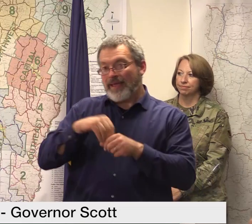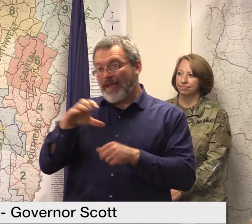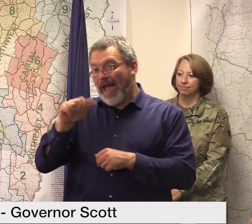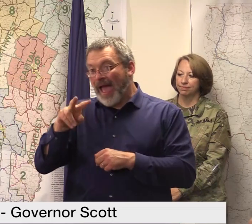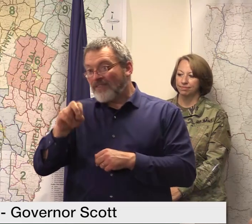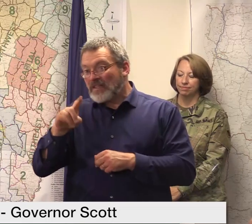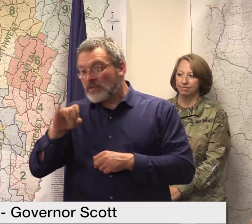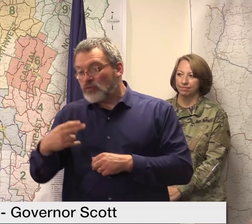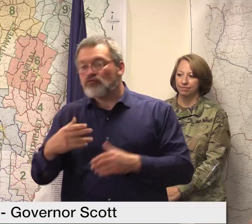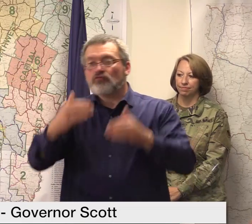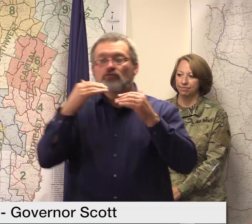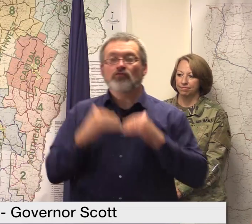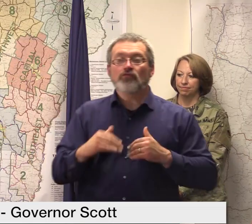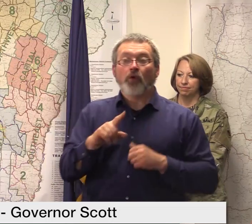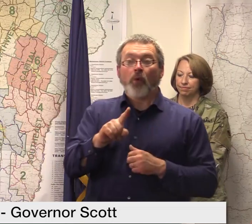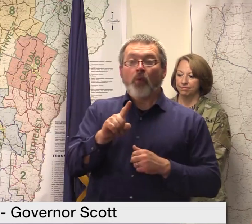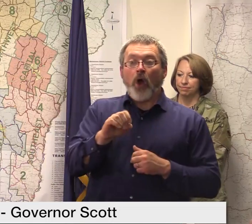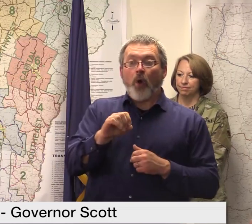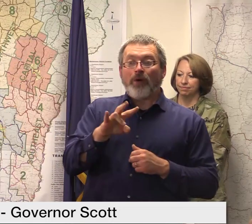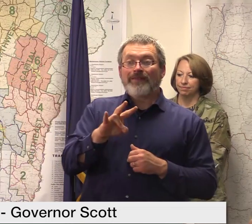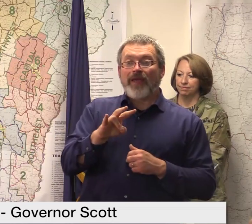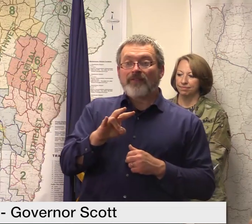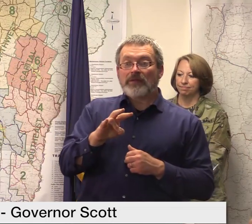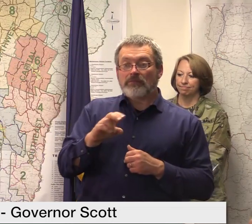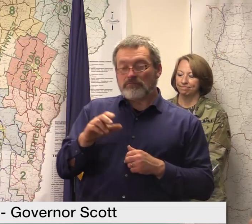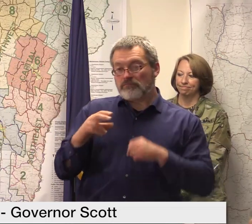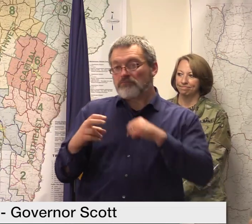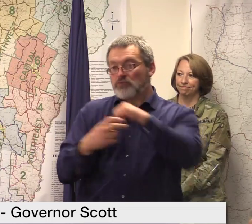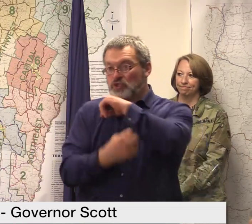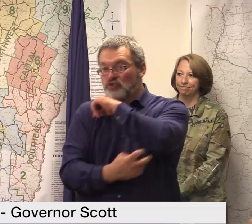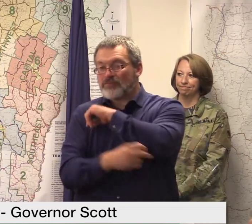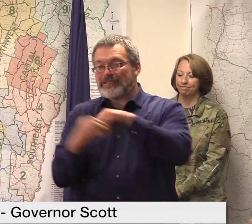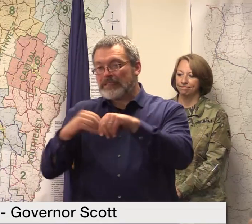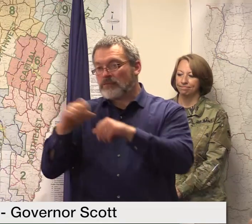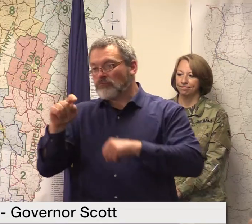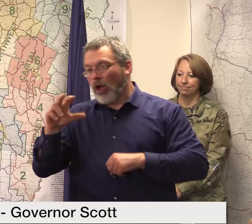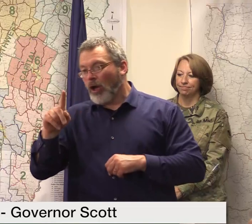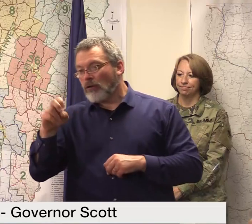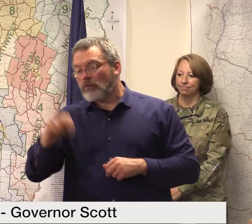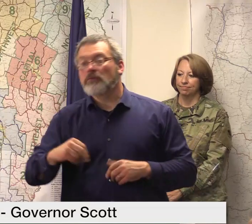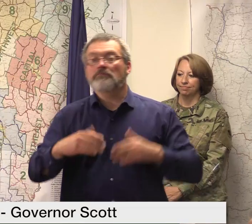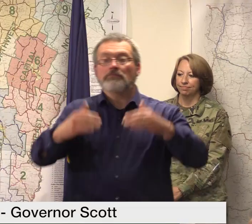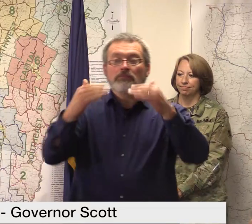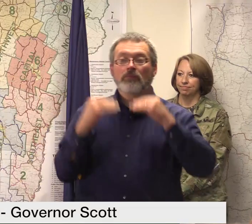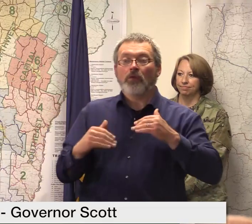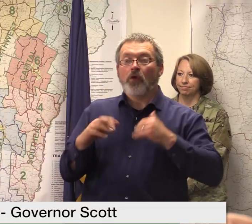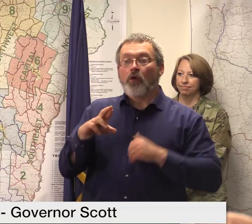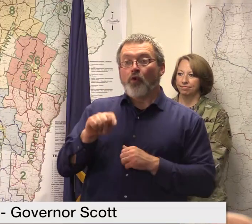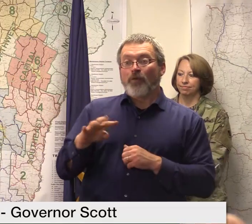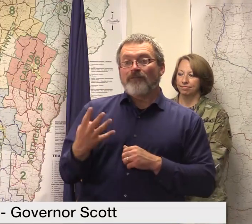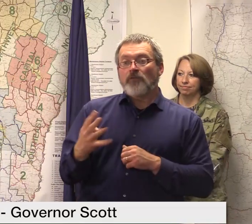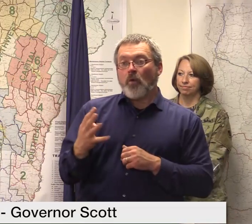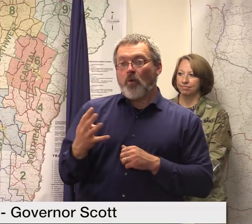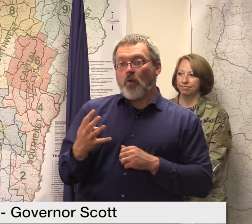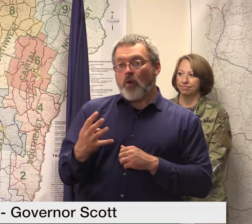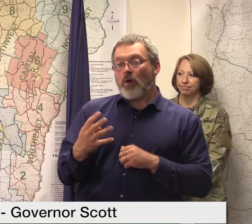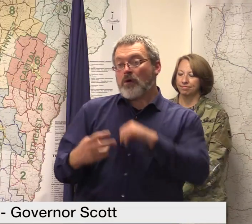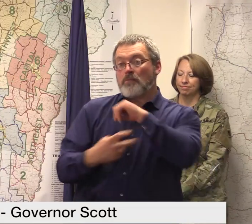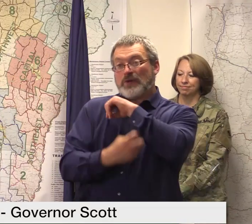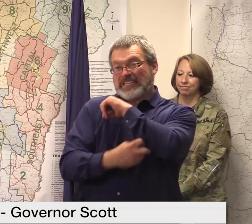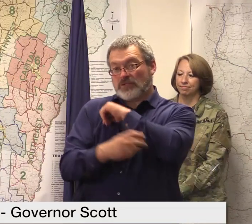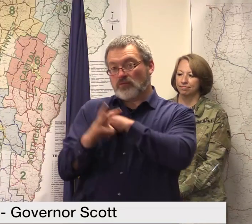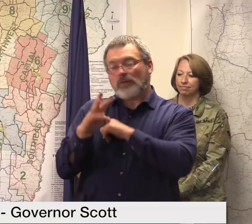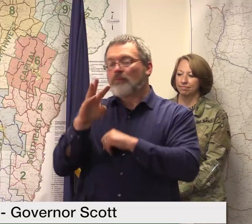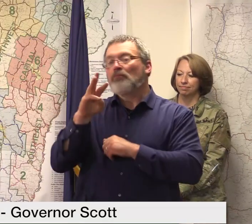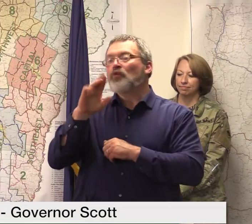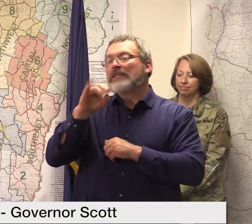stockbridge us4 in bridgewater vermont 12 in berlin as i mentioned vermont 15